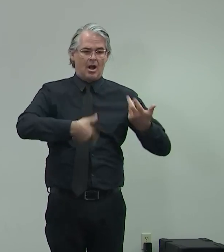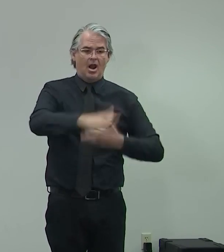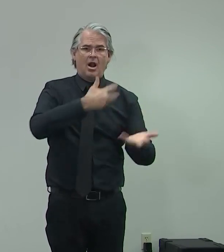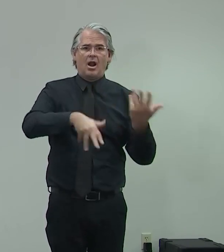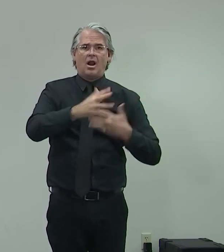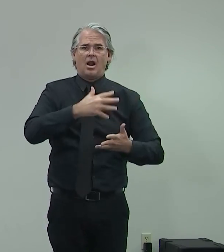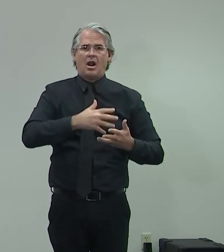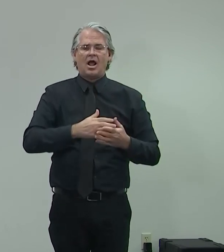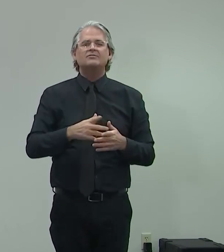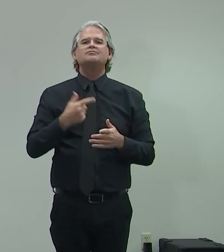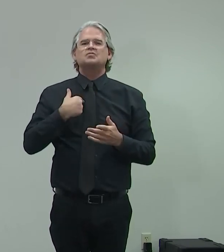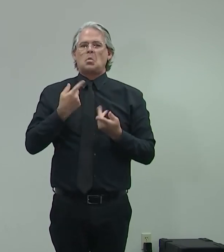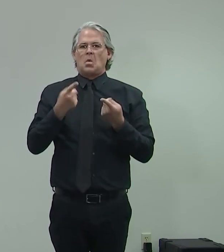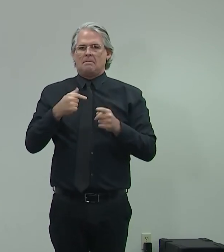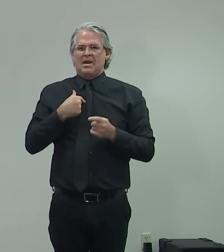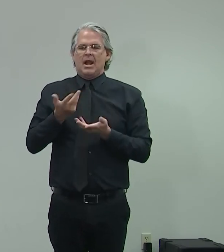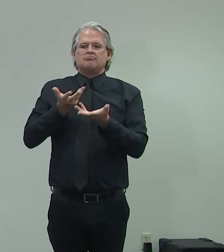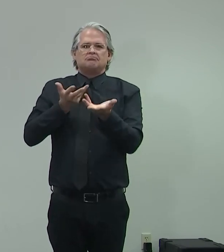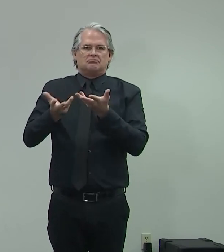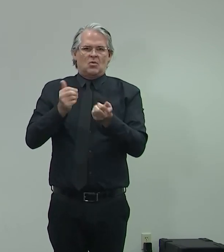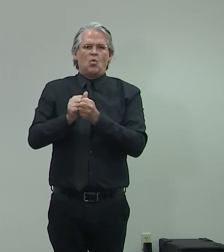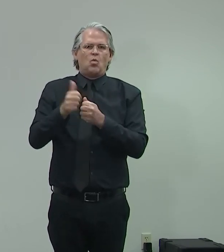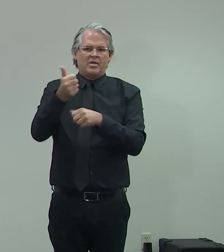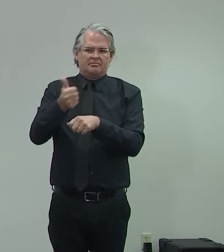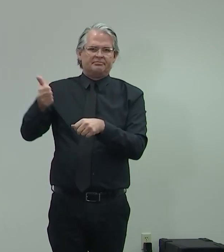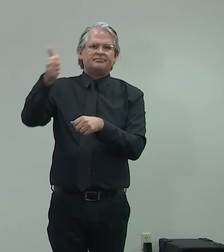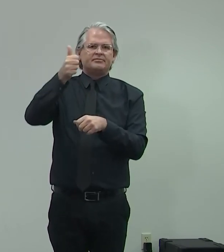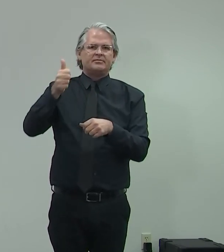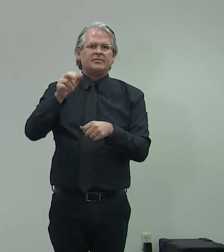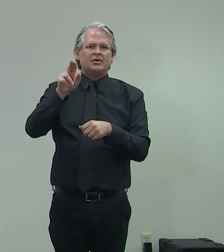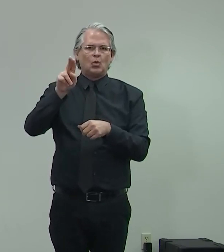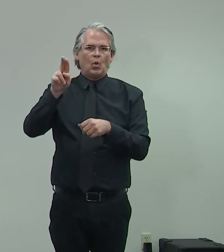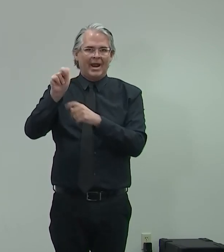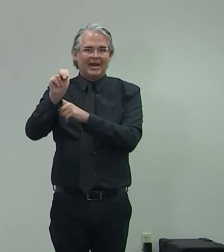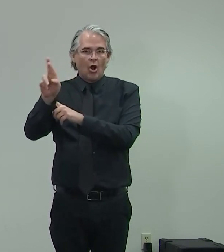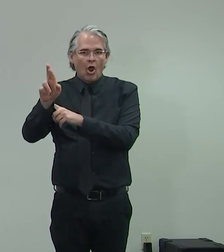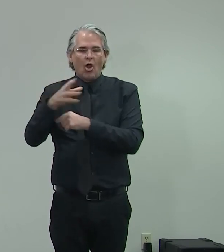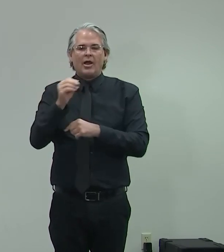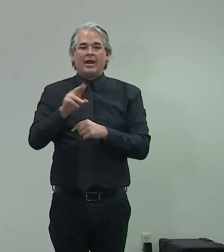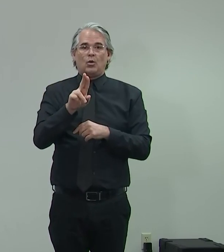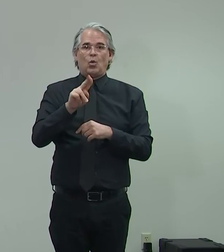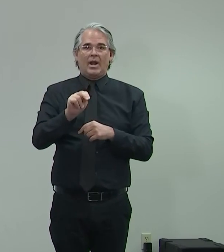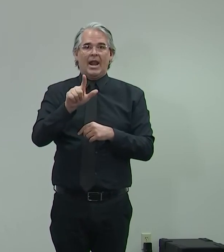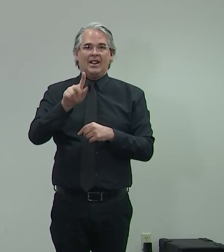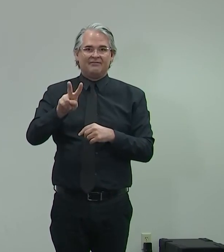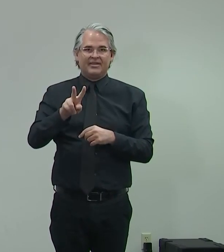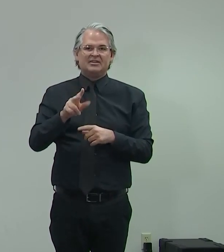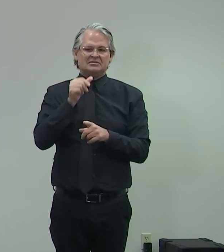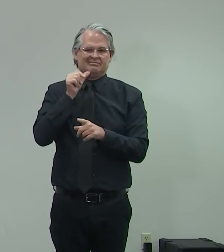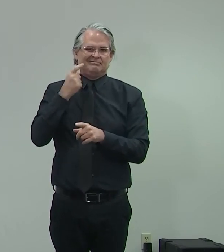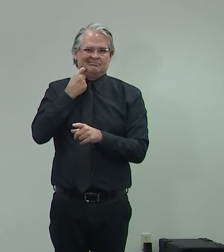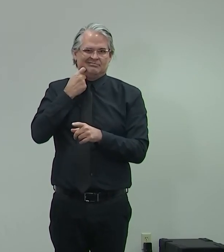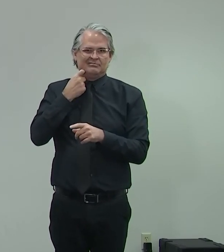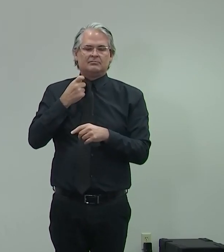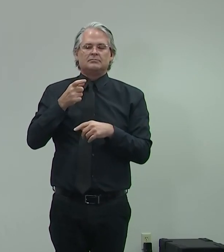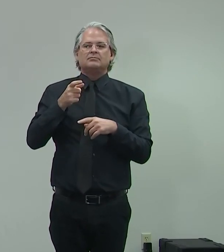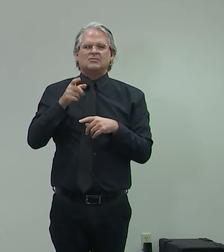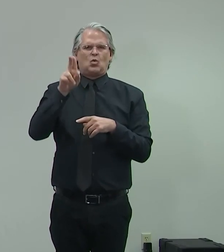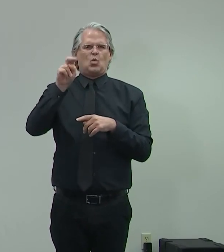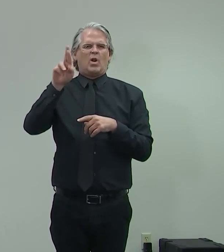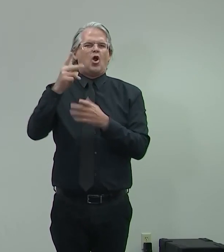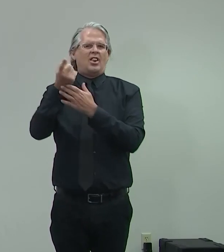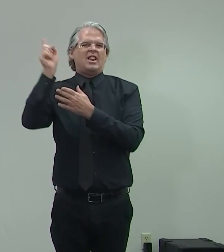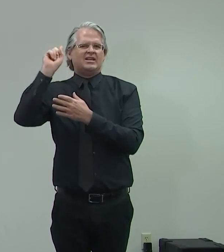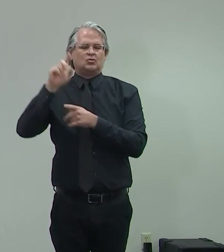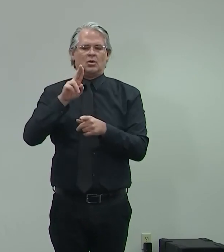spoken to the chancellor. I had a call with the president at UNLV yesterday and dealing with President Johnson last week at UNR.